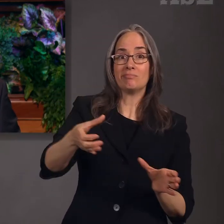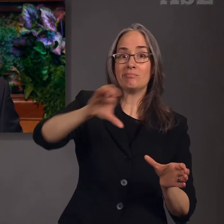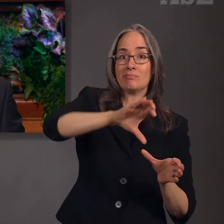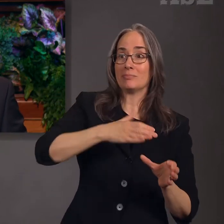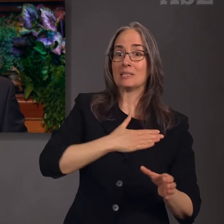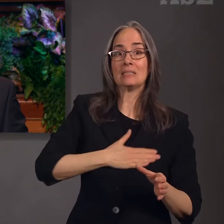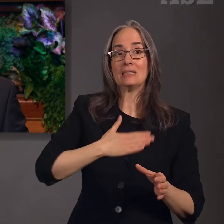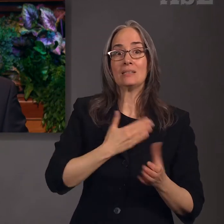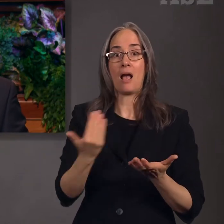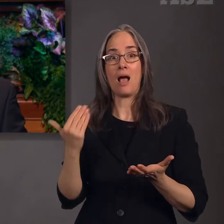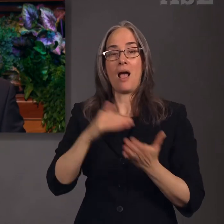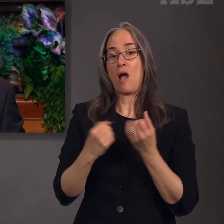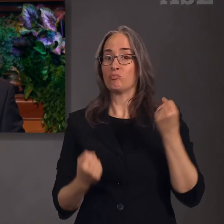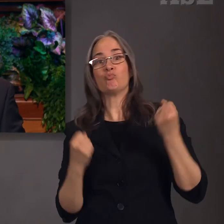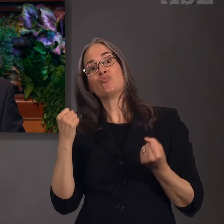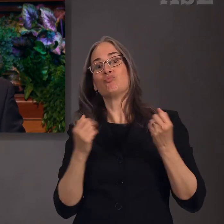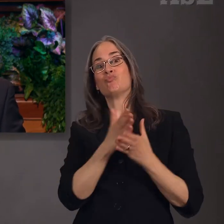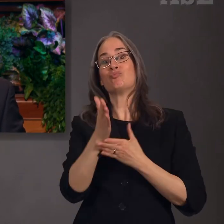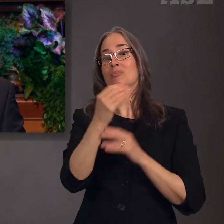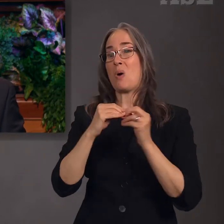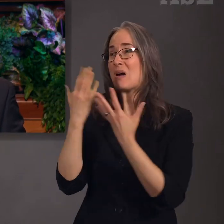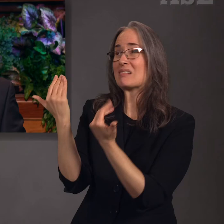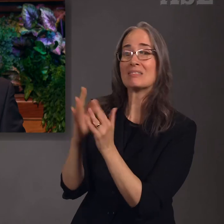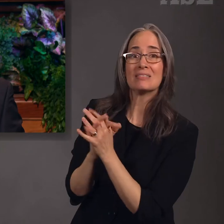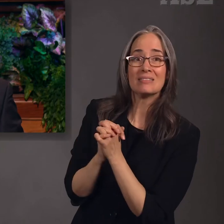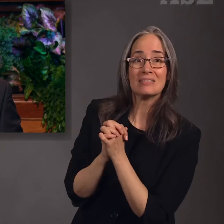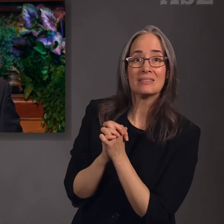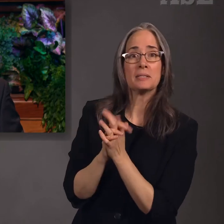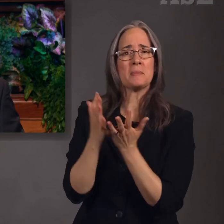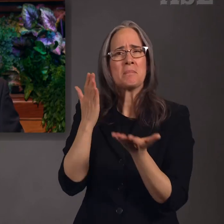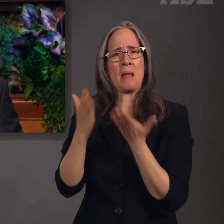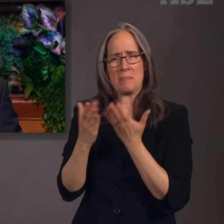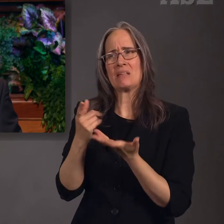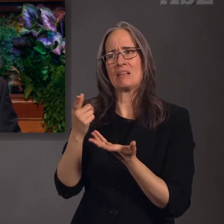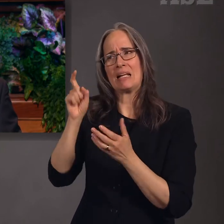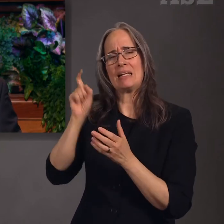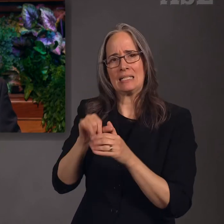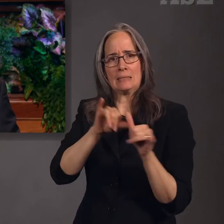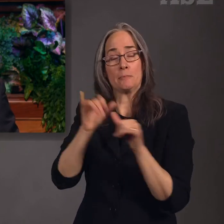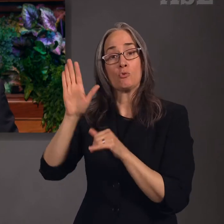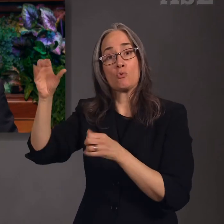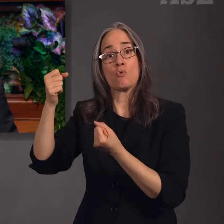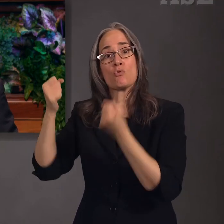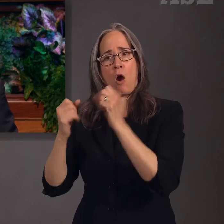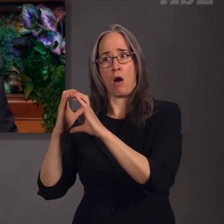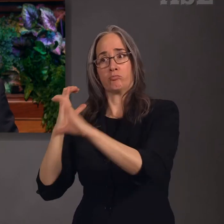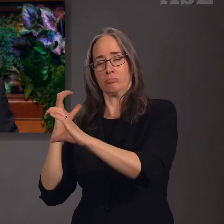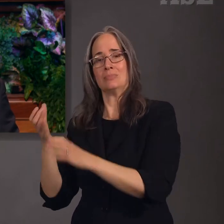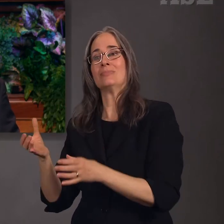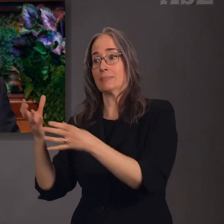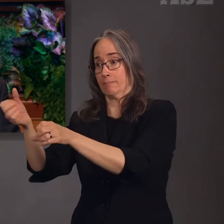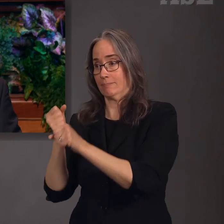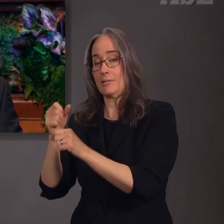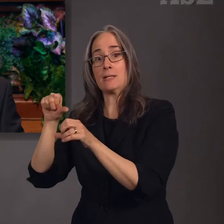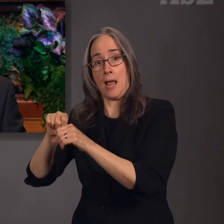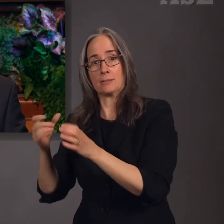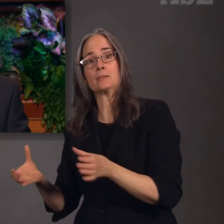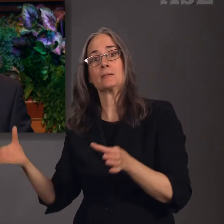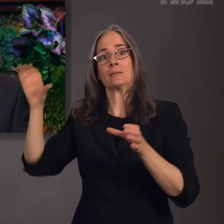drive again? Perhaps it needs gas like your car to drive. I later